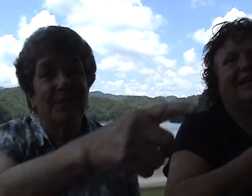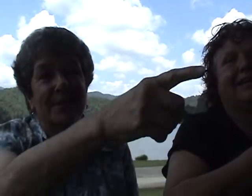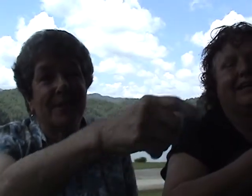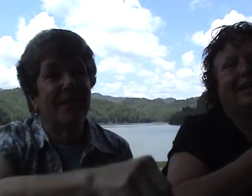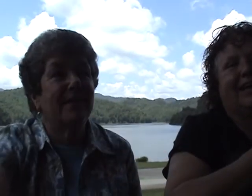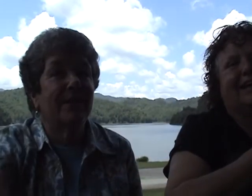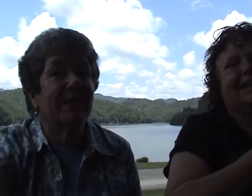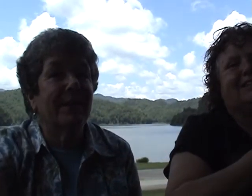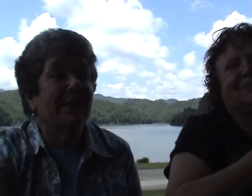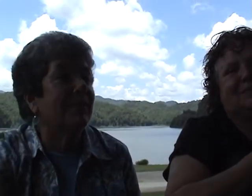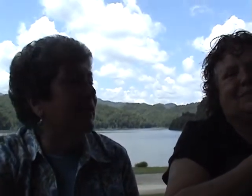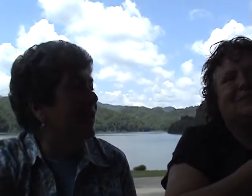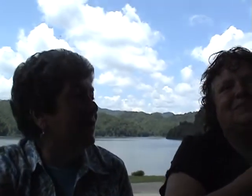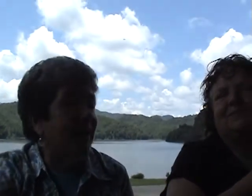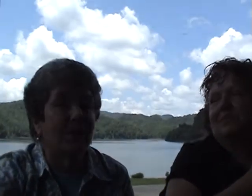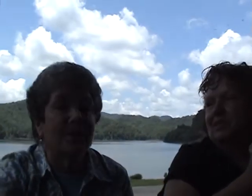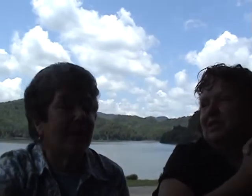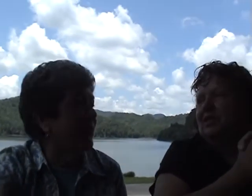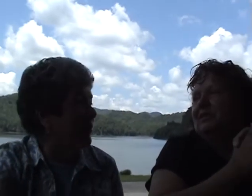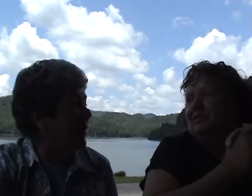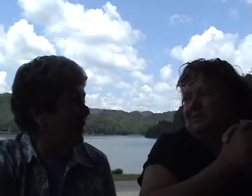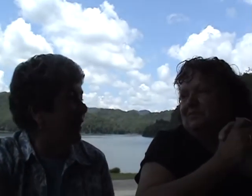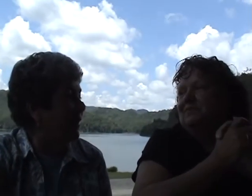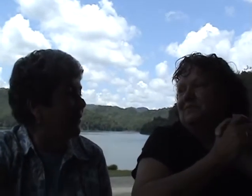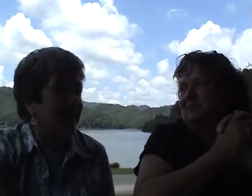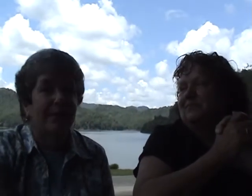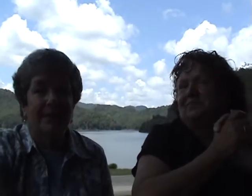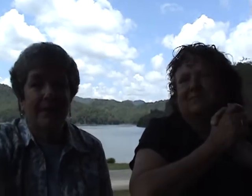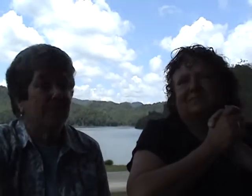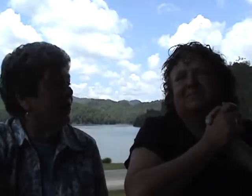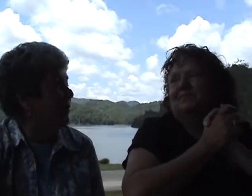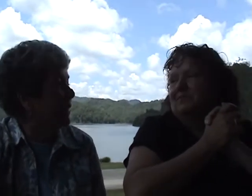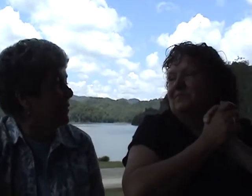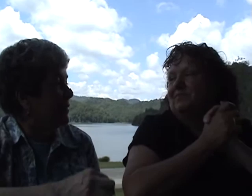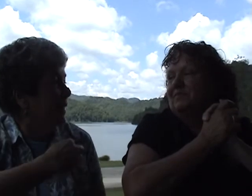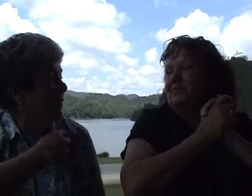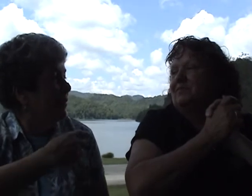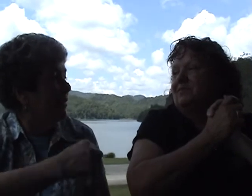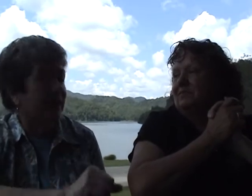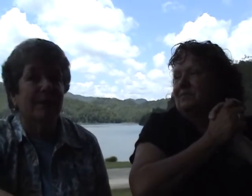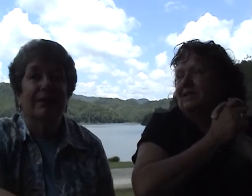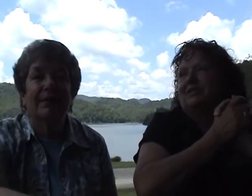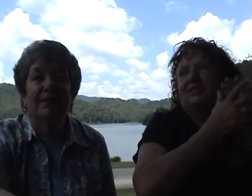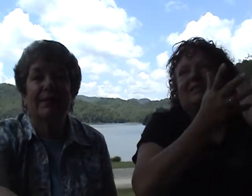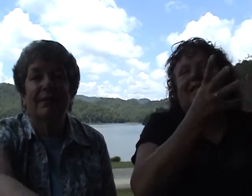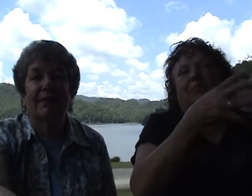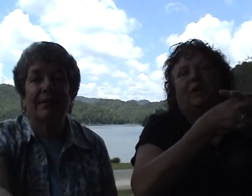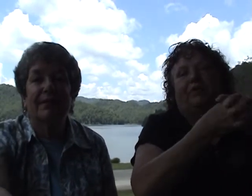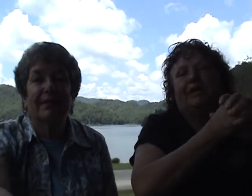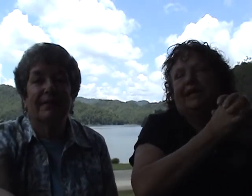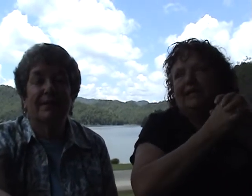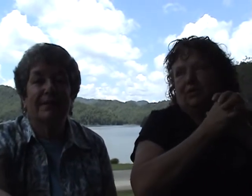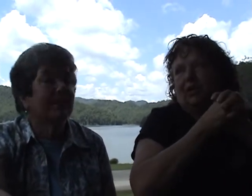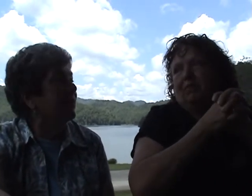We were standing there. I didn't even notice it. That's so funny. That butterfly was landed on the So see the butterfly, it's Grandma.